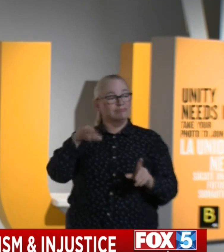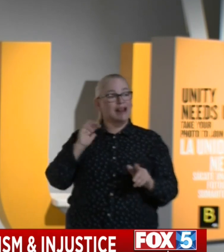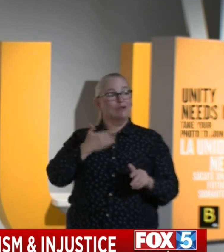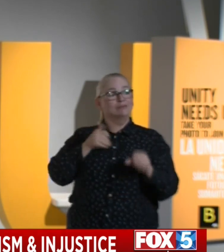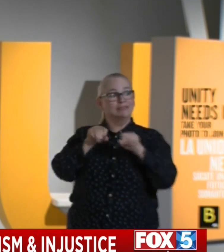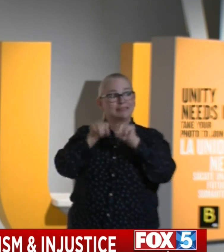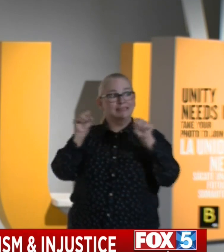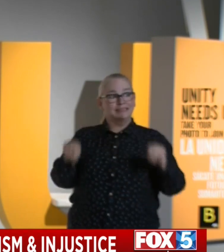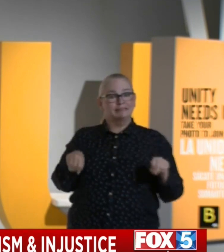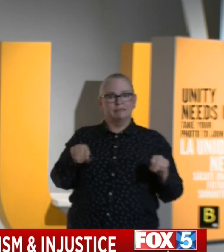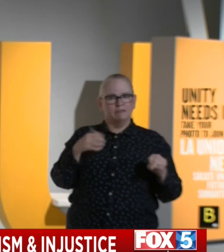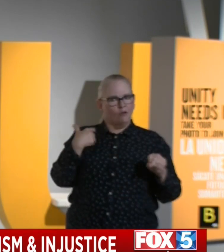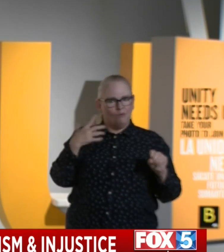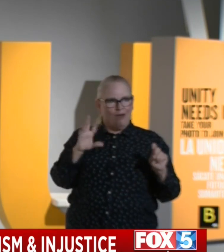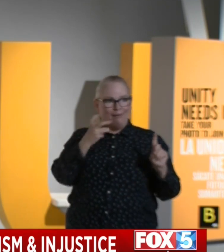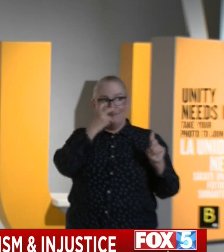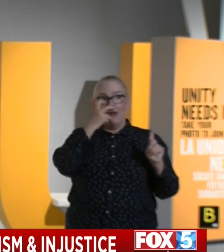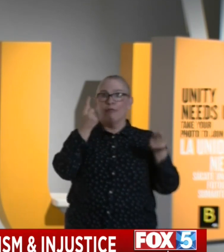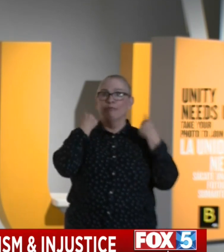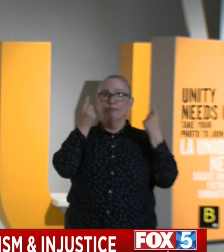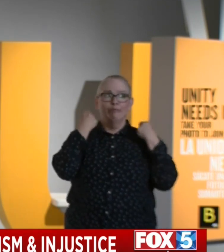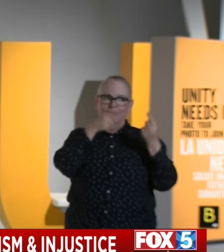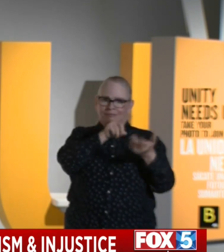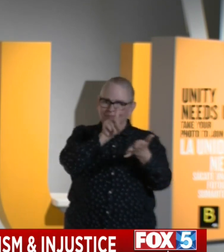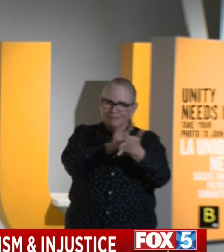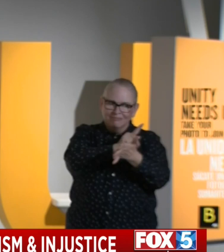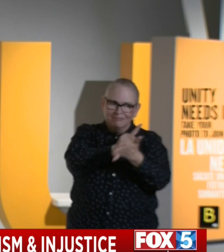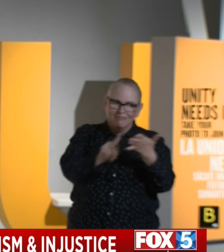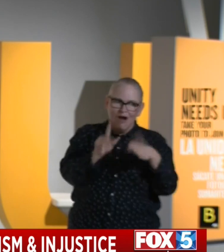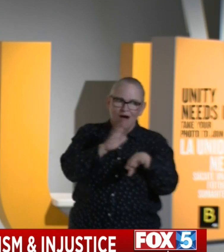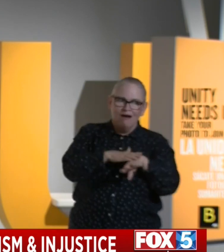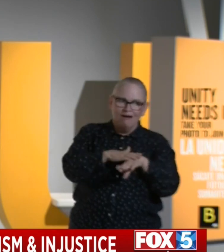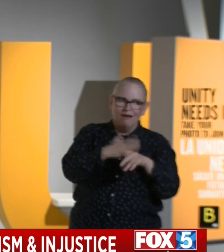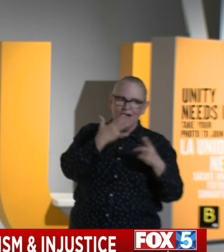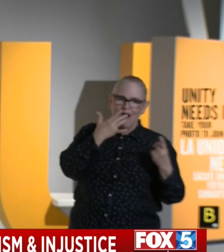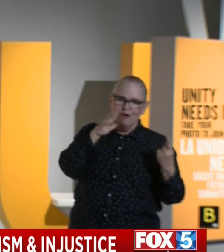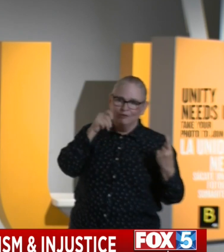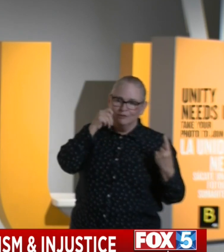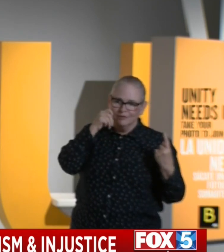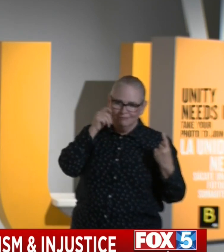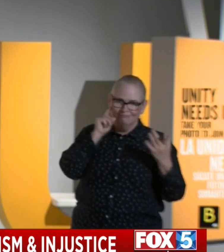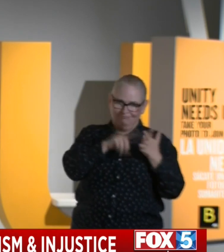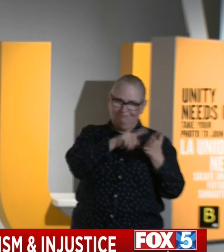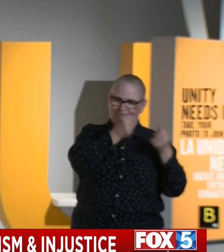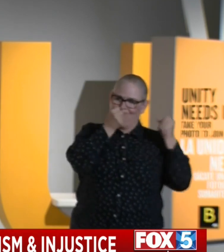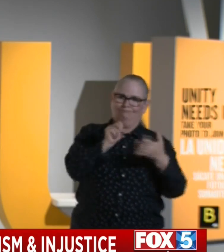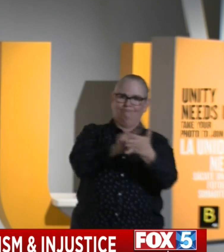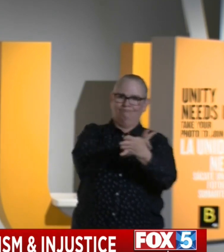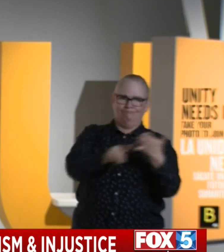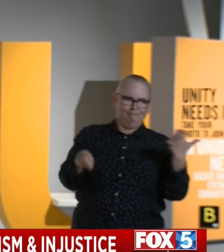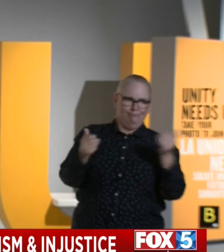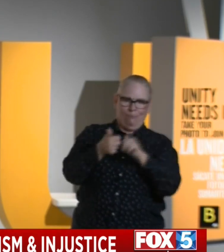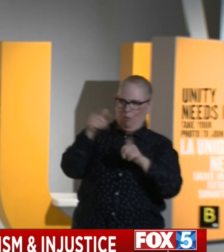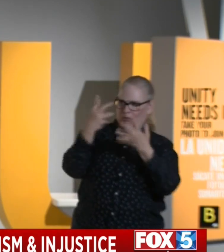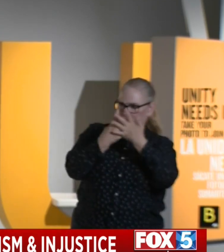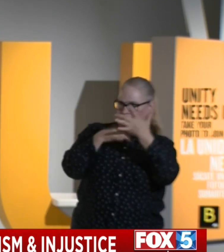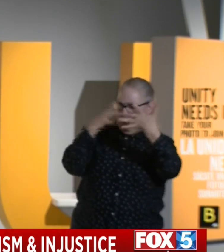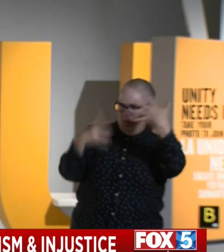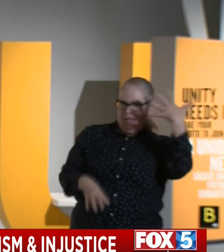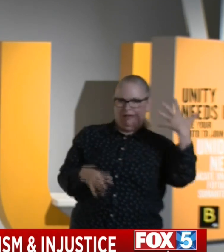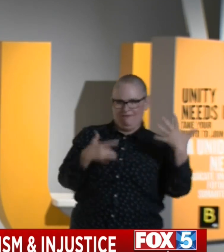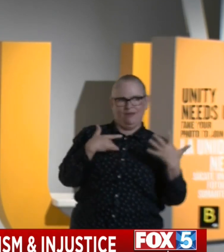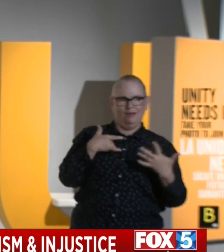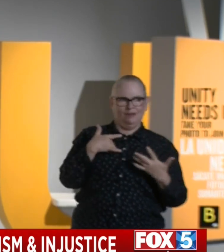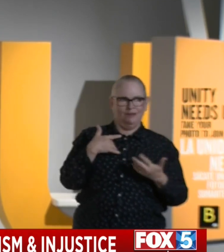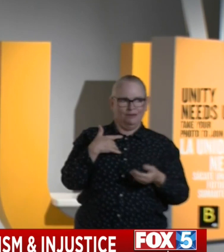It discriminates based on the color of your skin, discriminates based on wealth. It has been